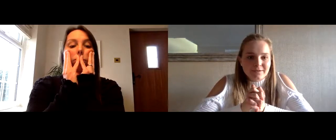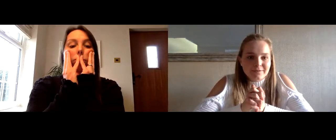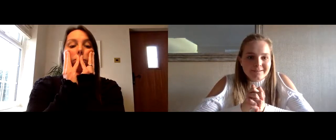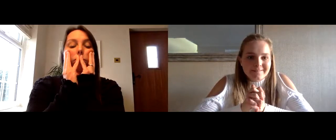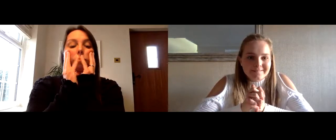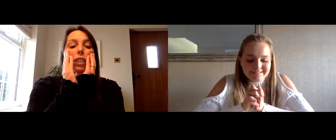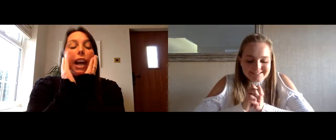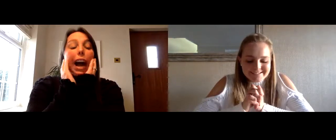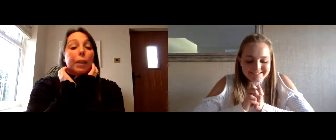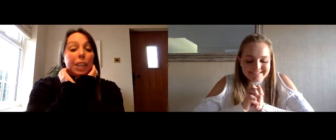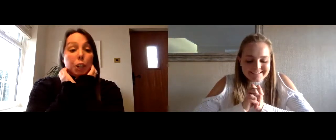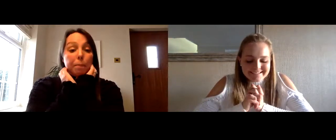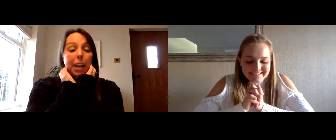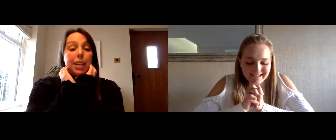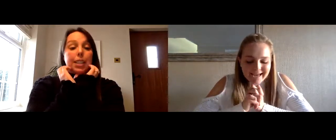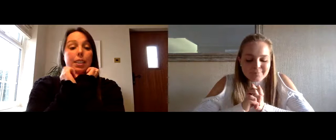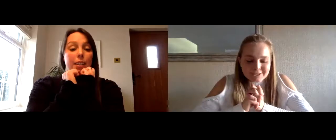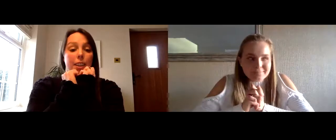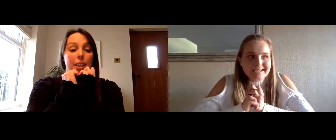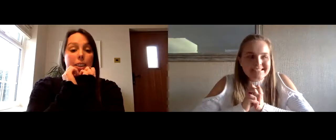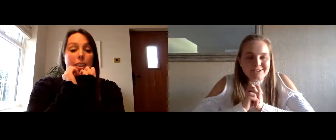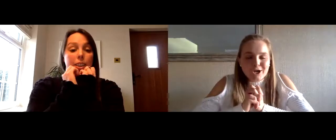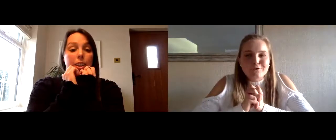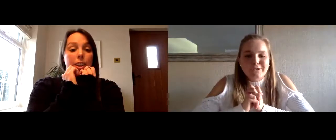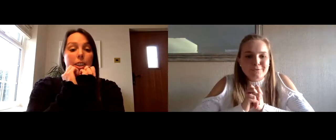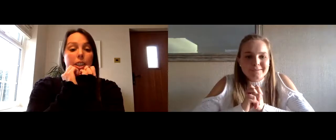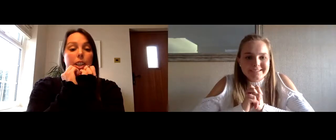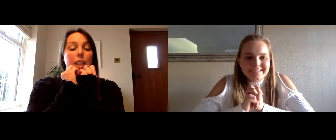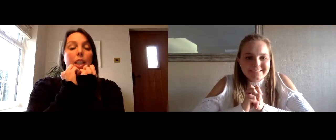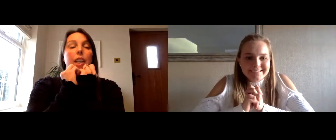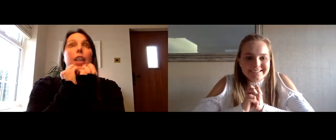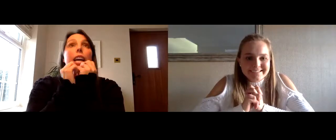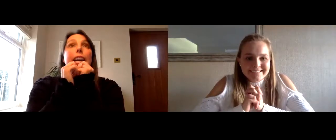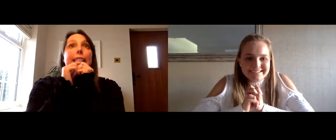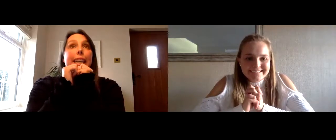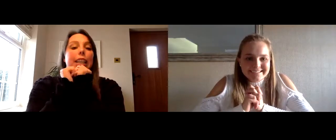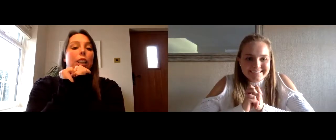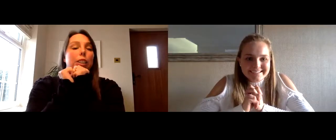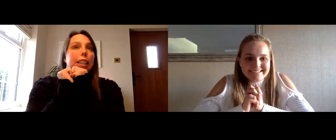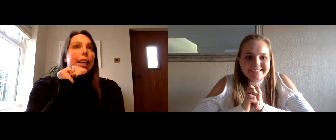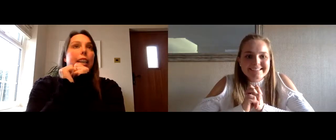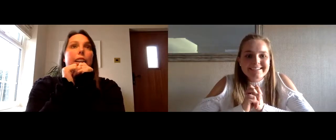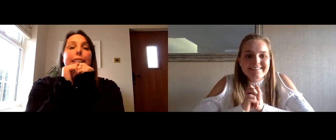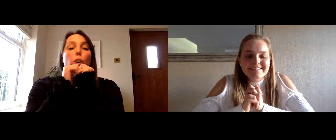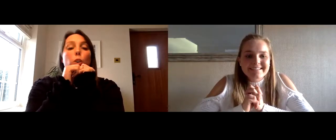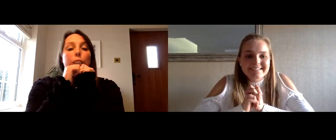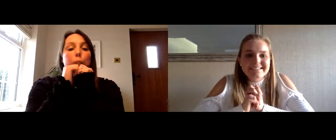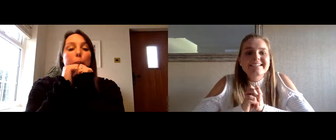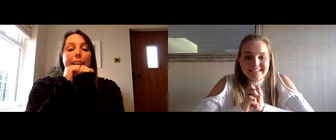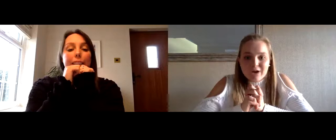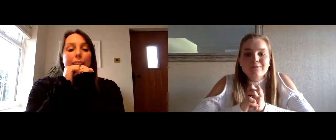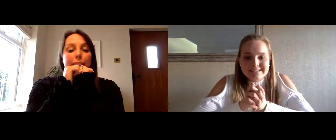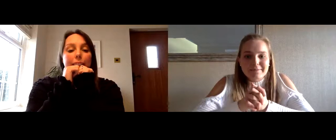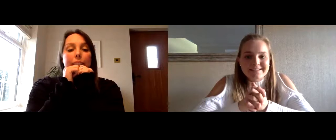2012 how many gymnasts how many gymnasts in total is that including is that all